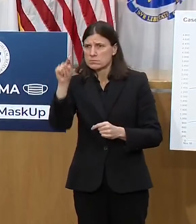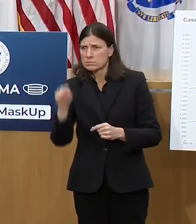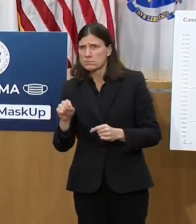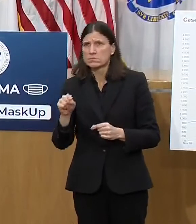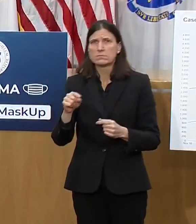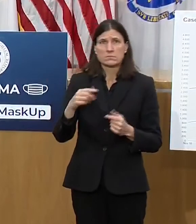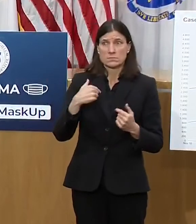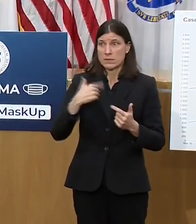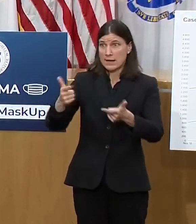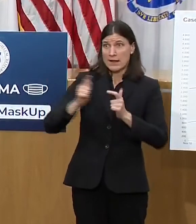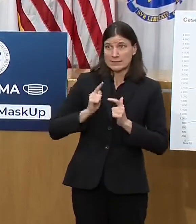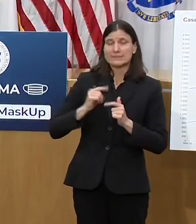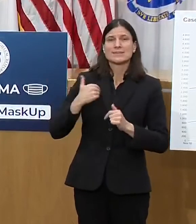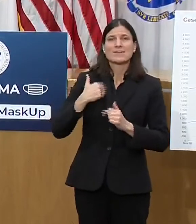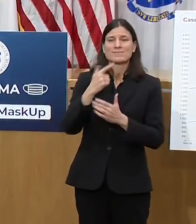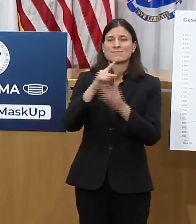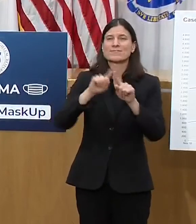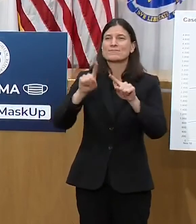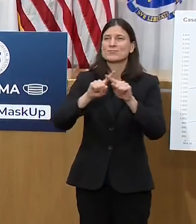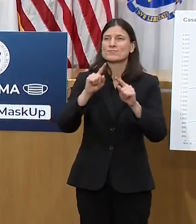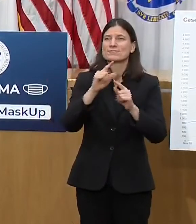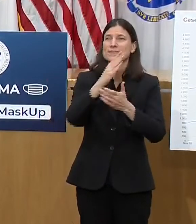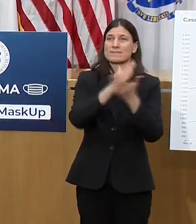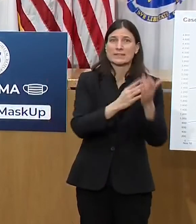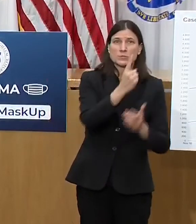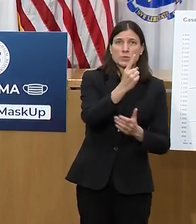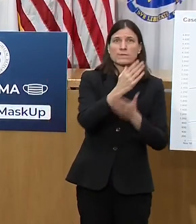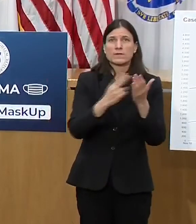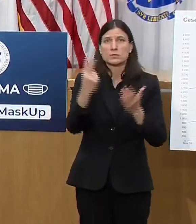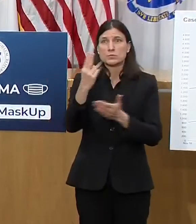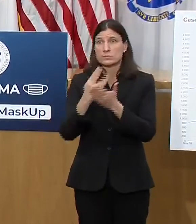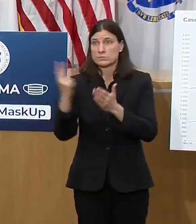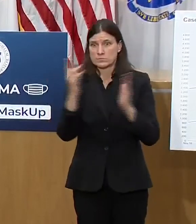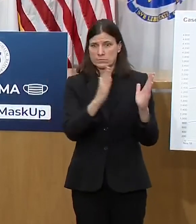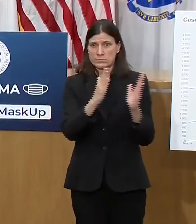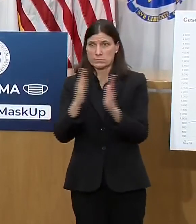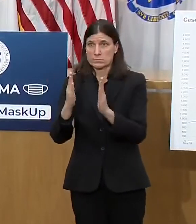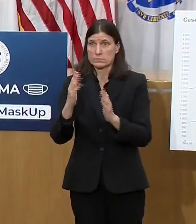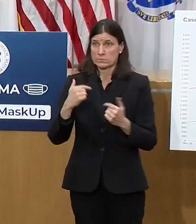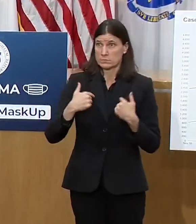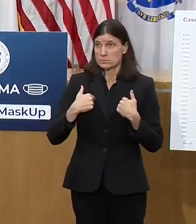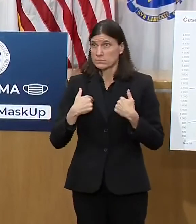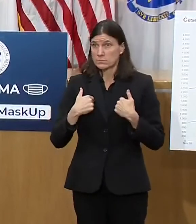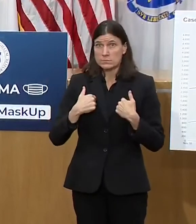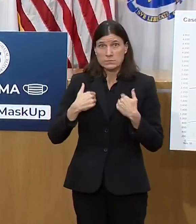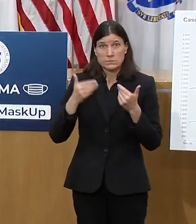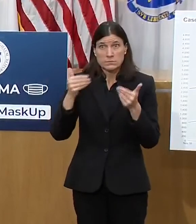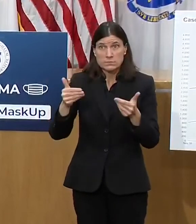the path back to something that looks a little more like normal is just around the corner.